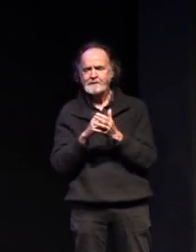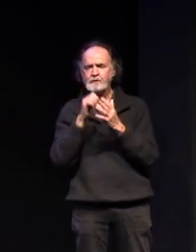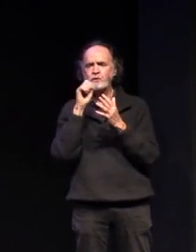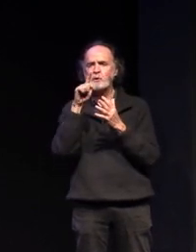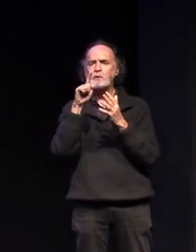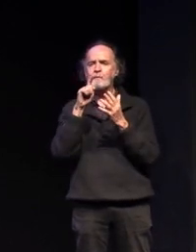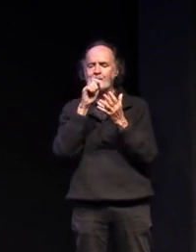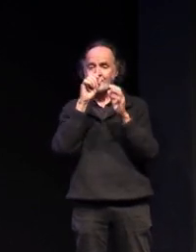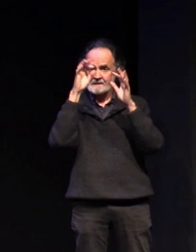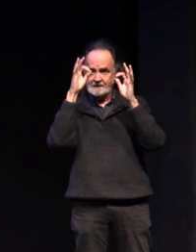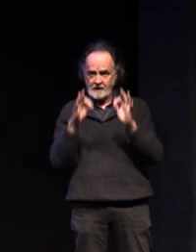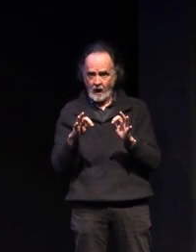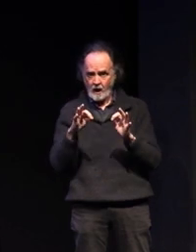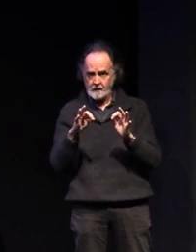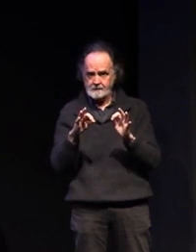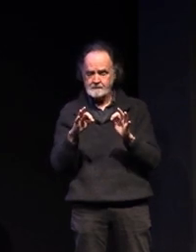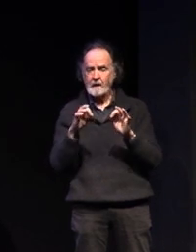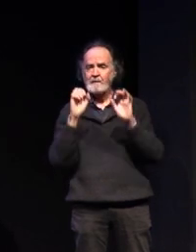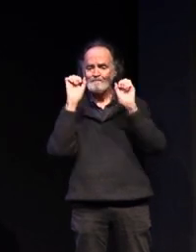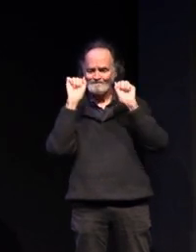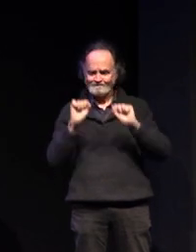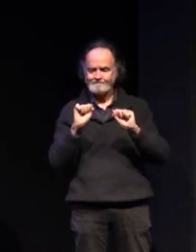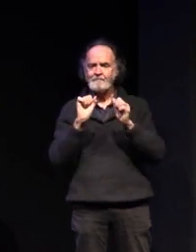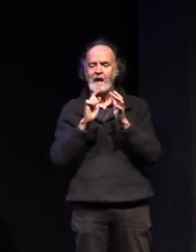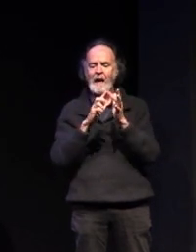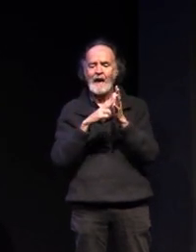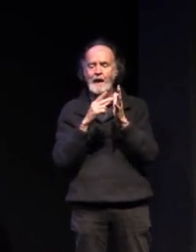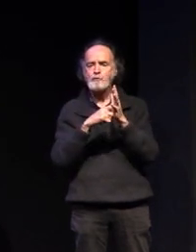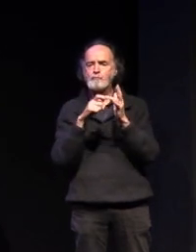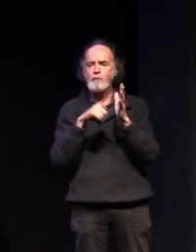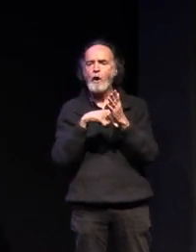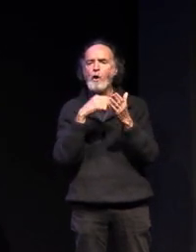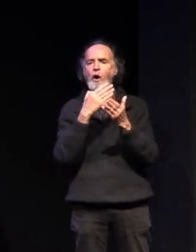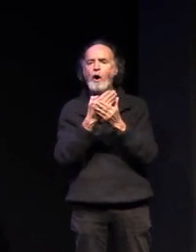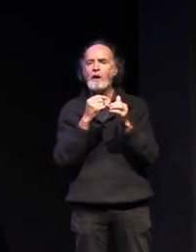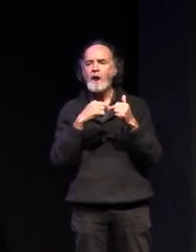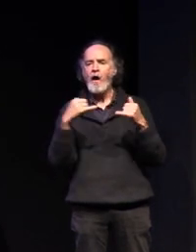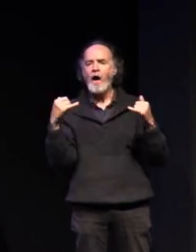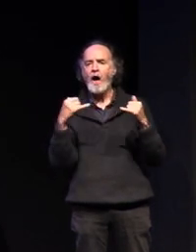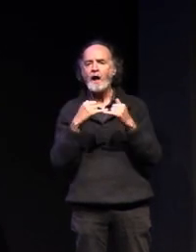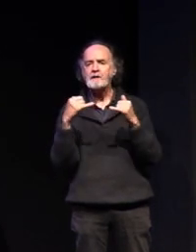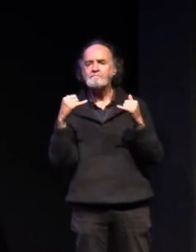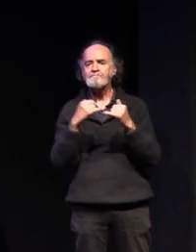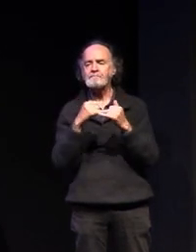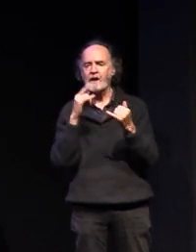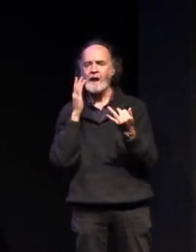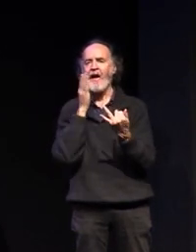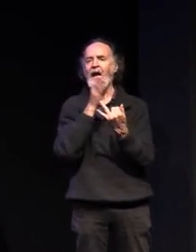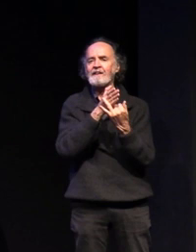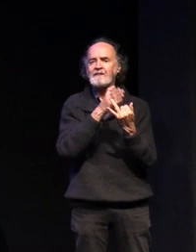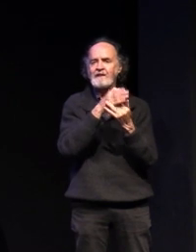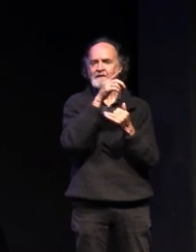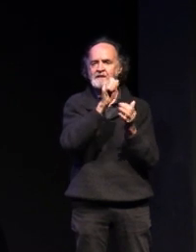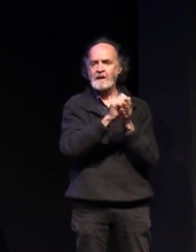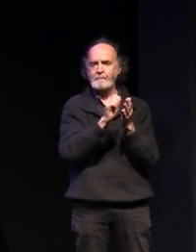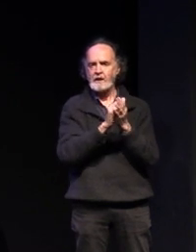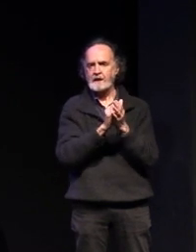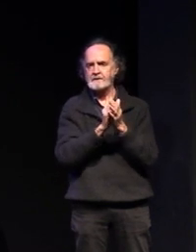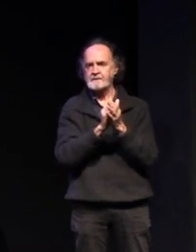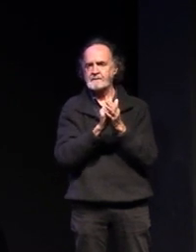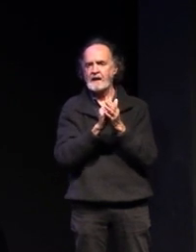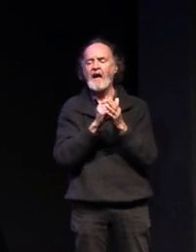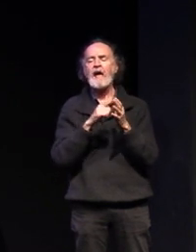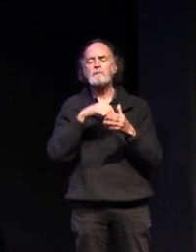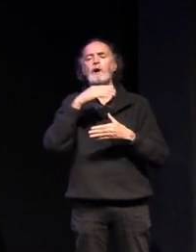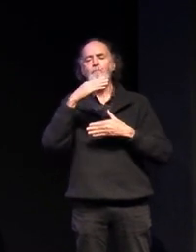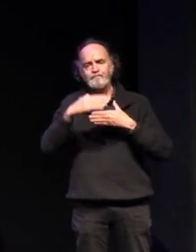enrollment online gives you the opportunity to access any of those subjects as we progress further through this